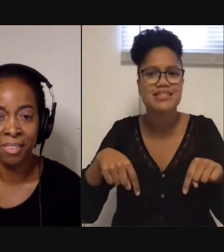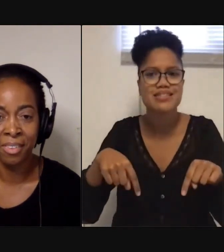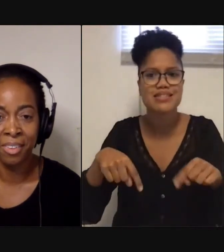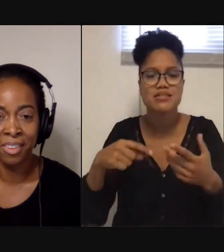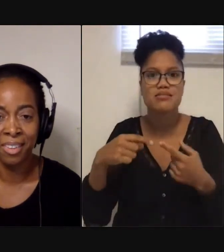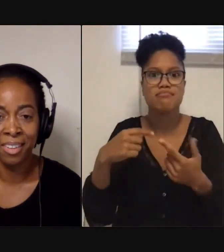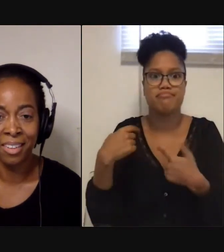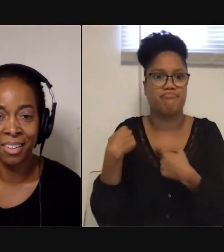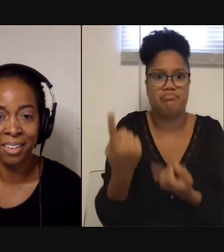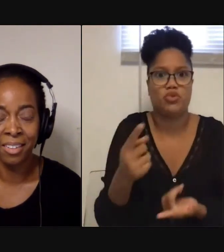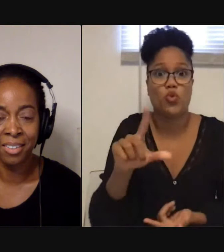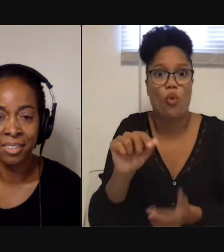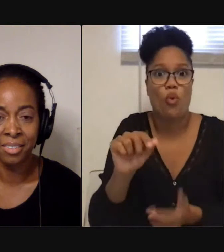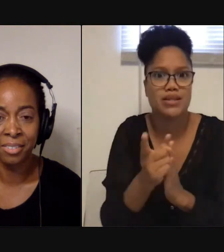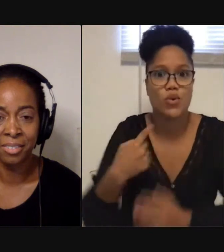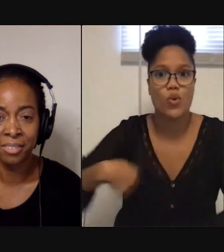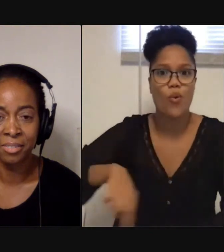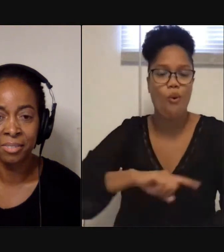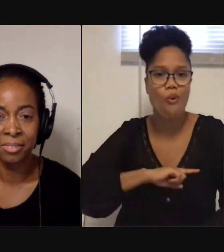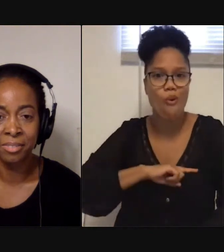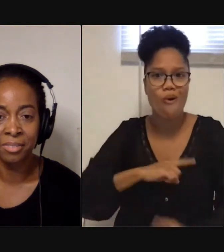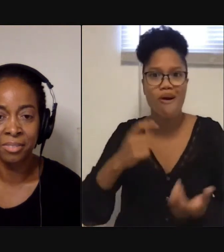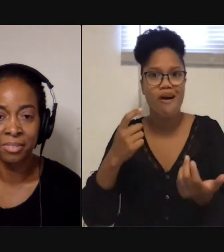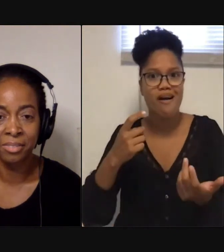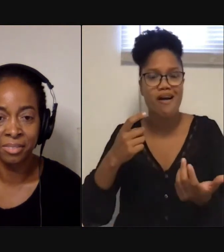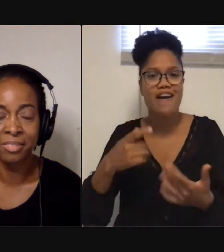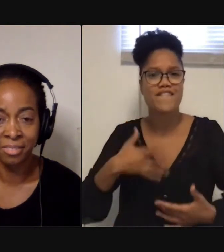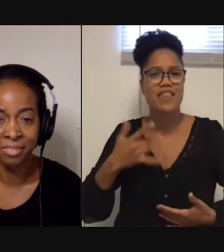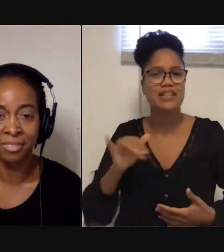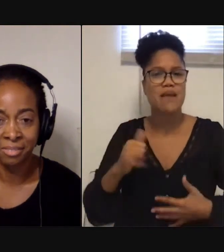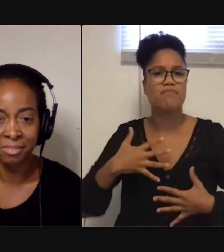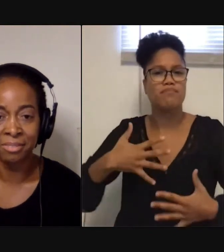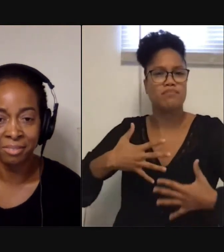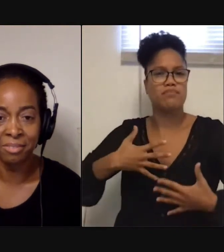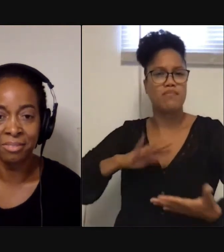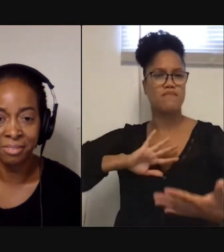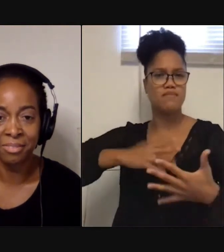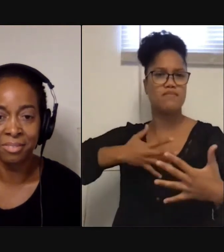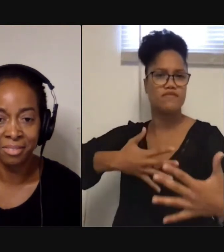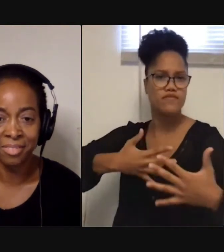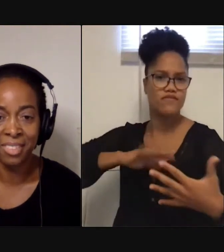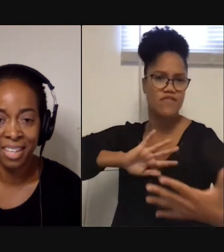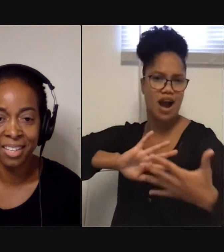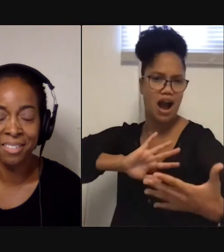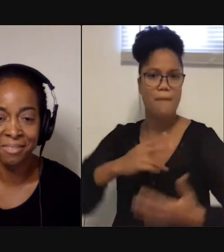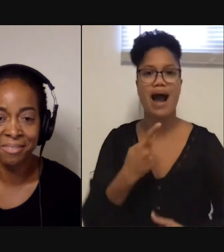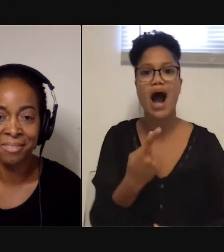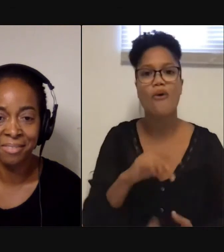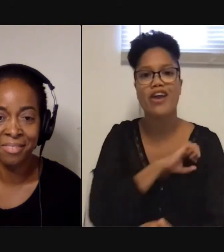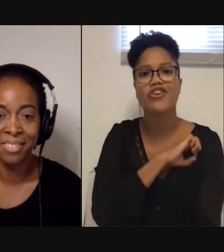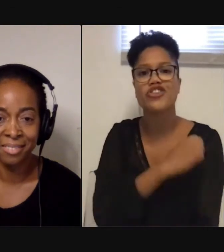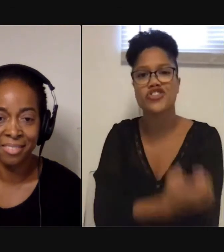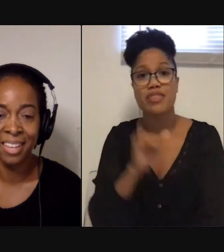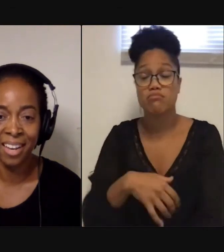minutes now, we've all been having people who have been under the vibration of our, our thoughts and our energy. know what I mean? And that's really powerful.